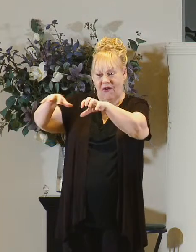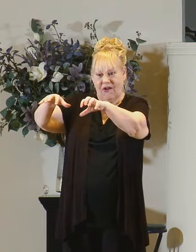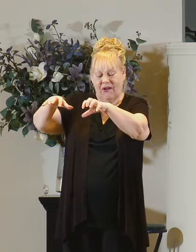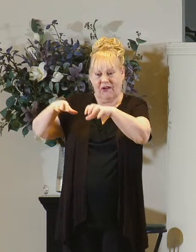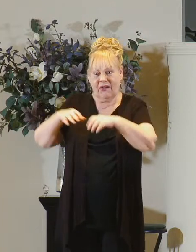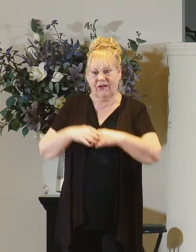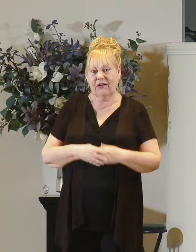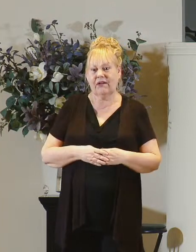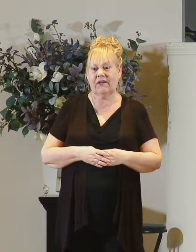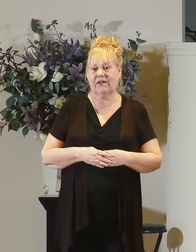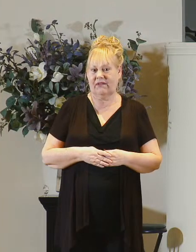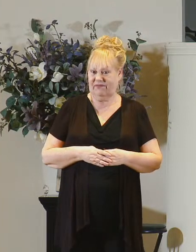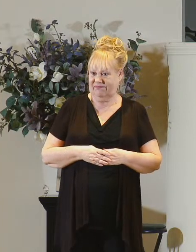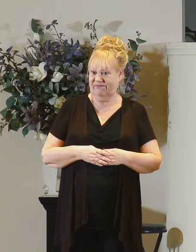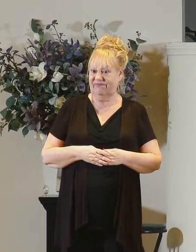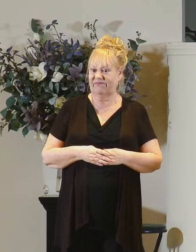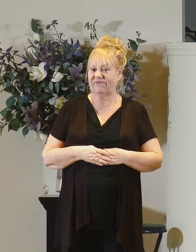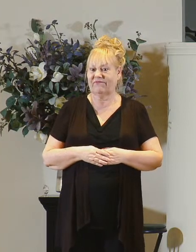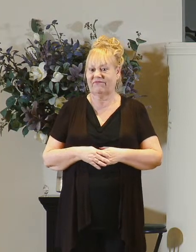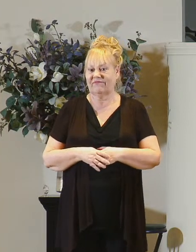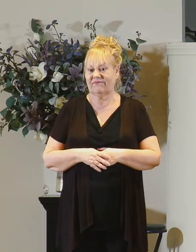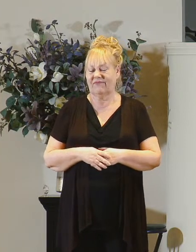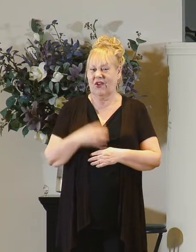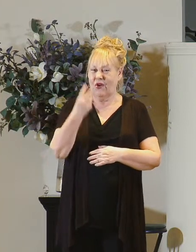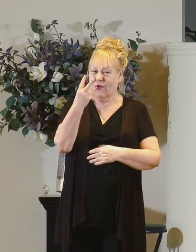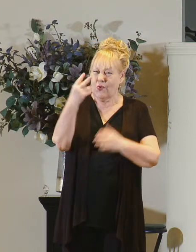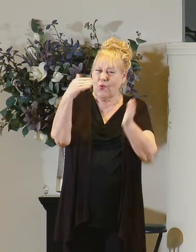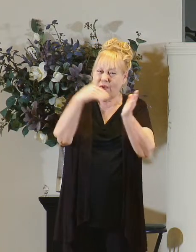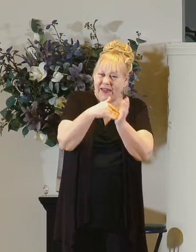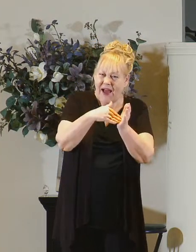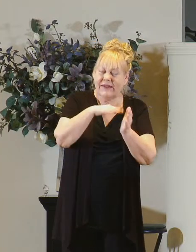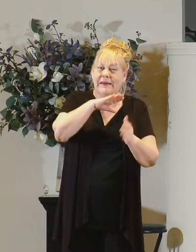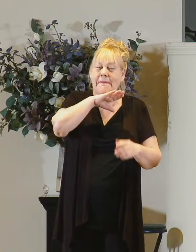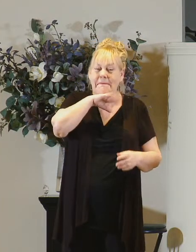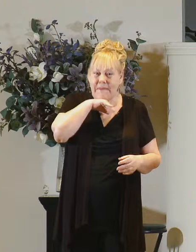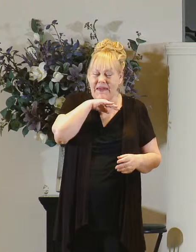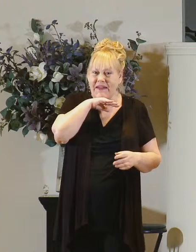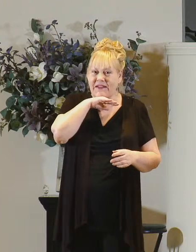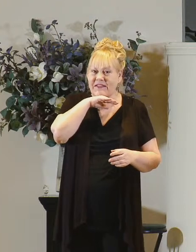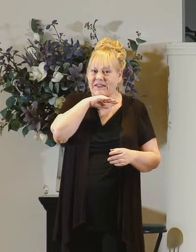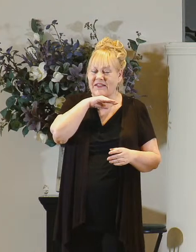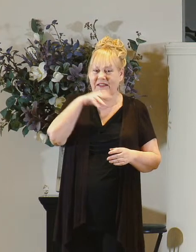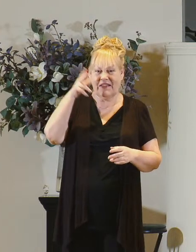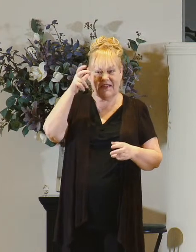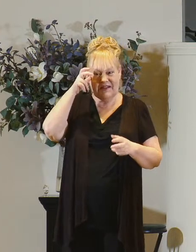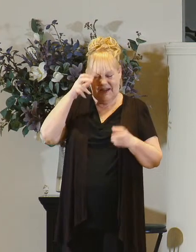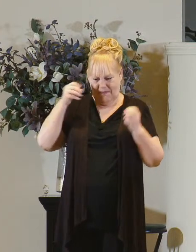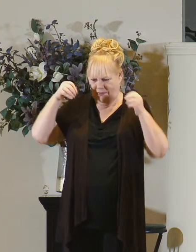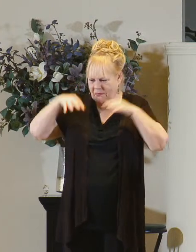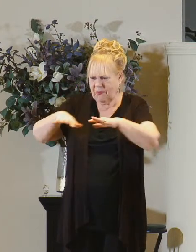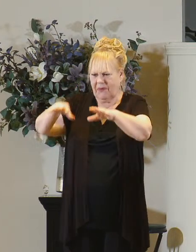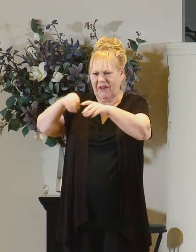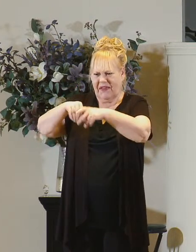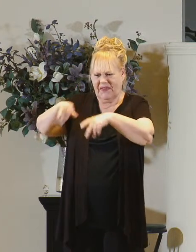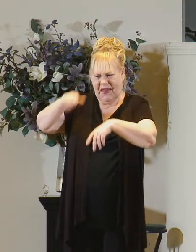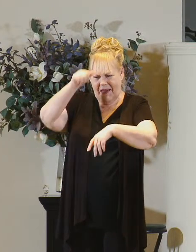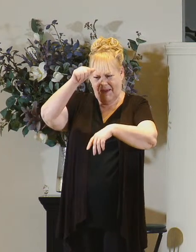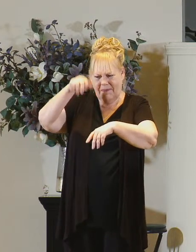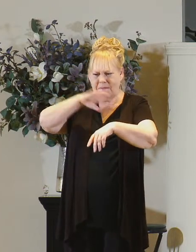herd wasn't it two thousand pigs a bunch of demons inside this man